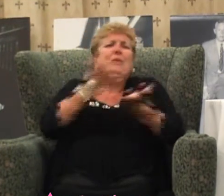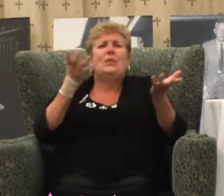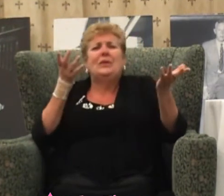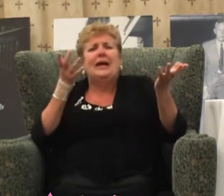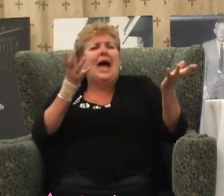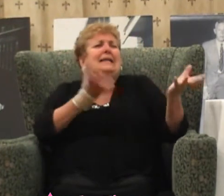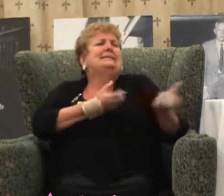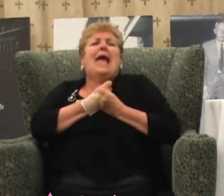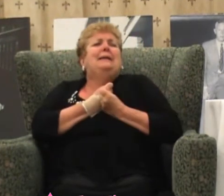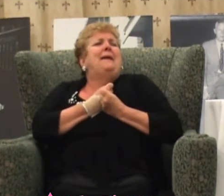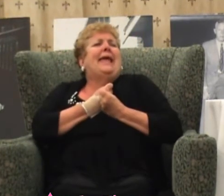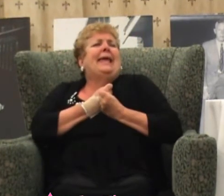me. Okay.